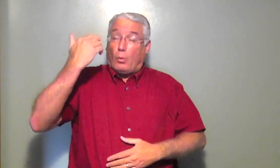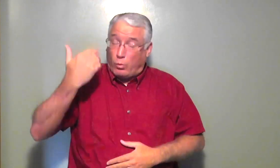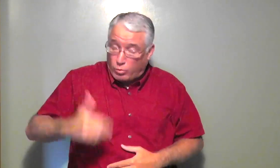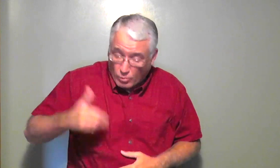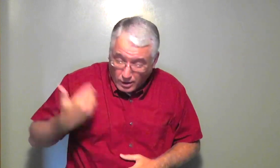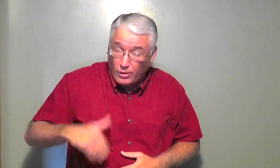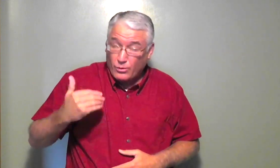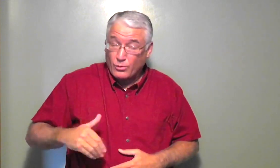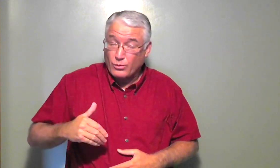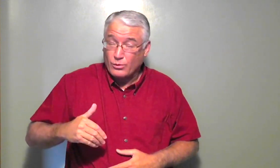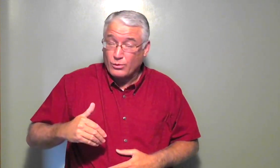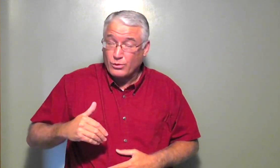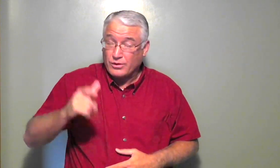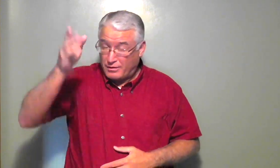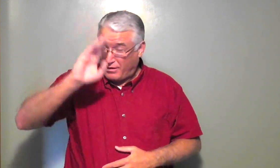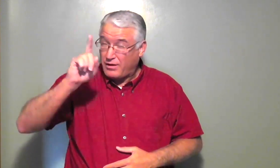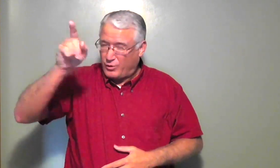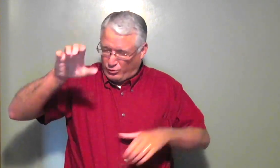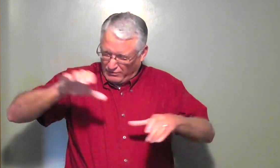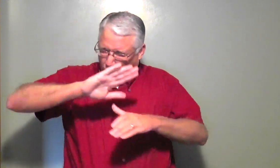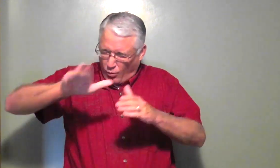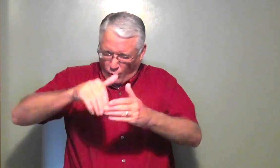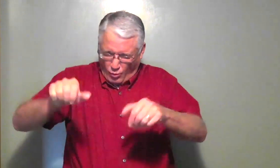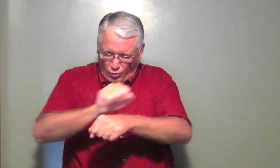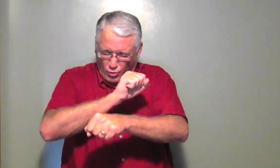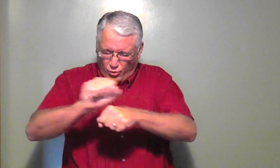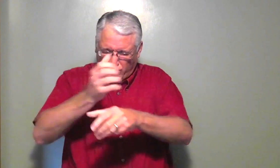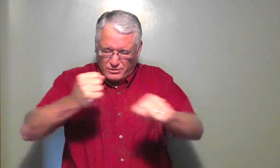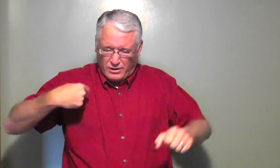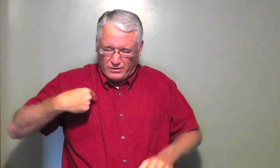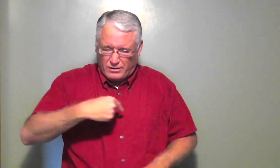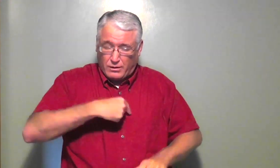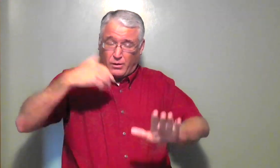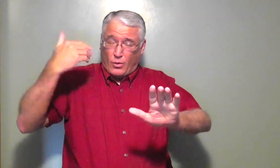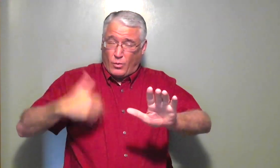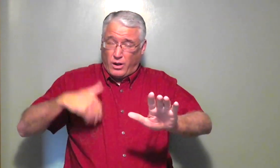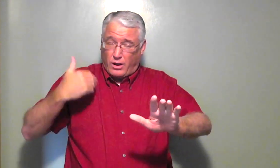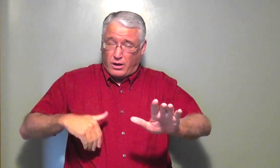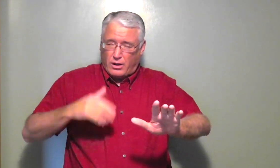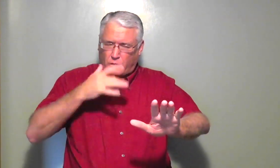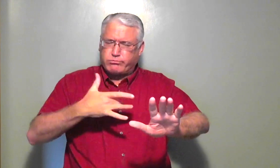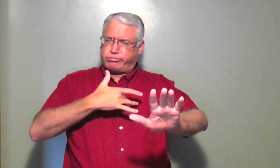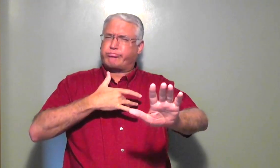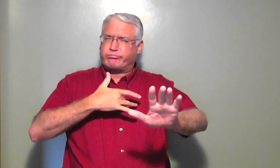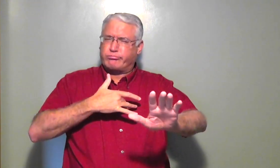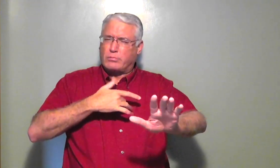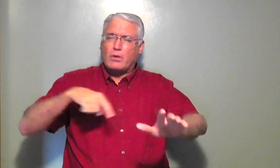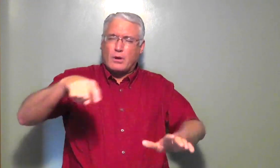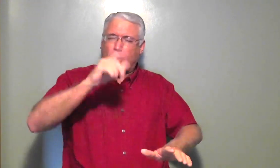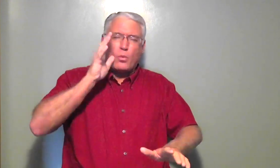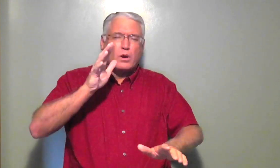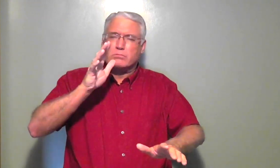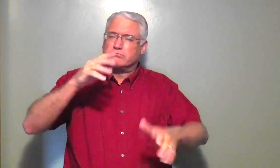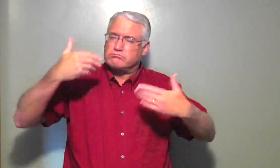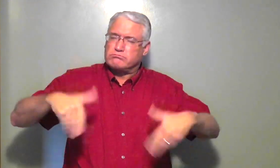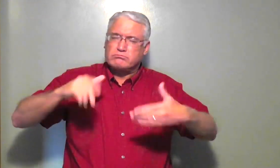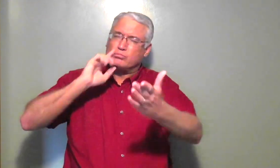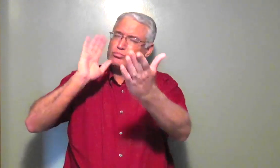Christians will understand and be wowed that you did the whole work of salvation for us. You touched our